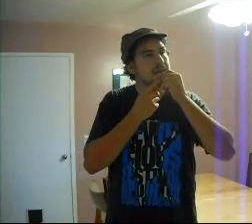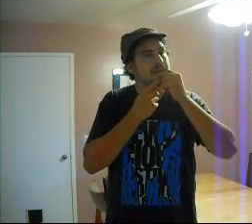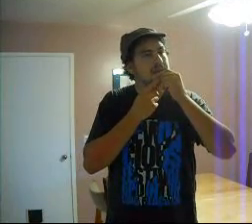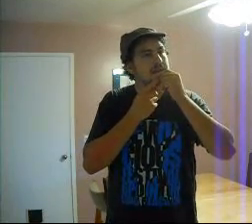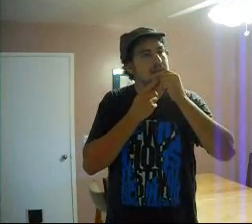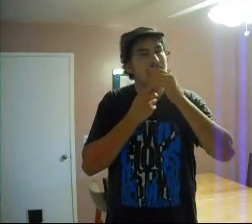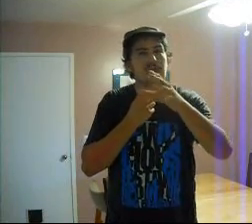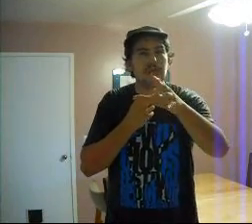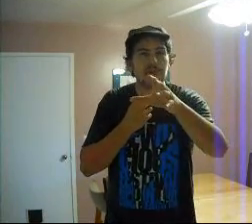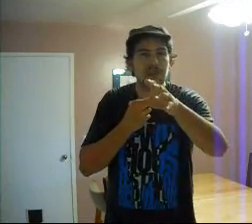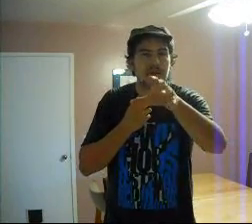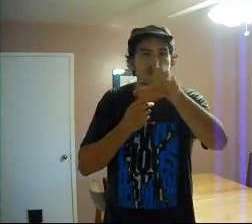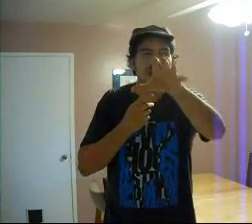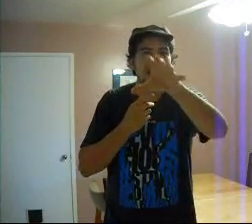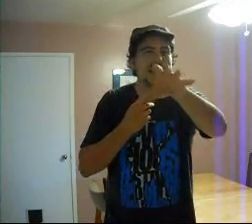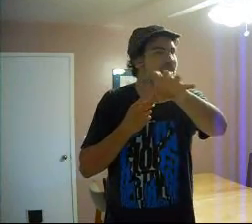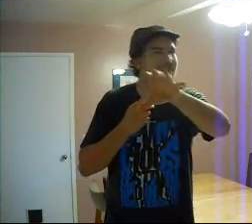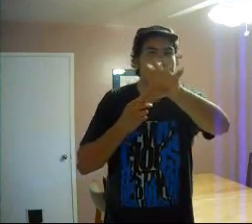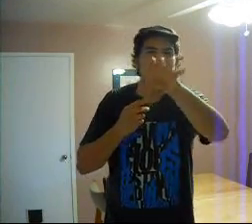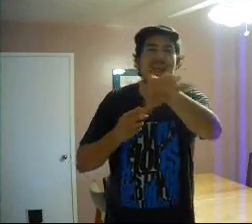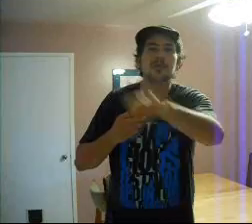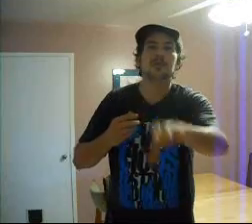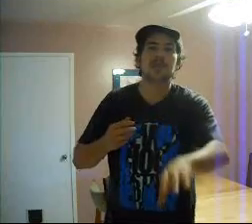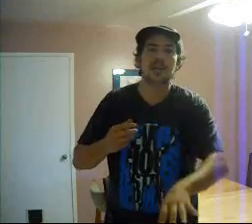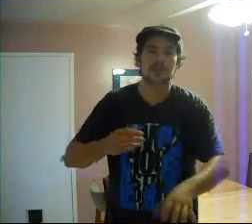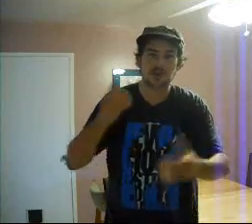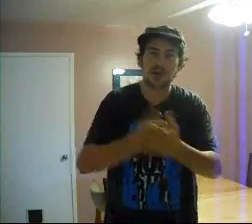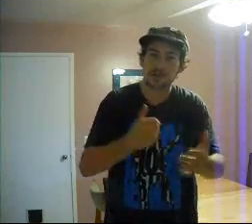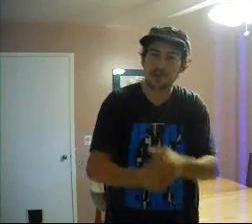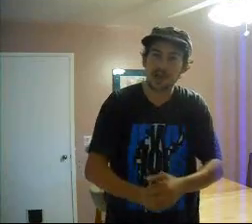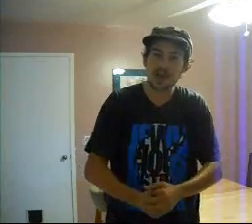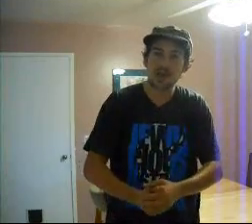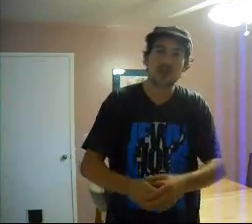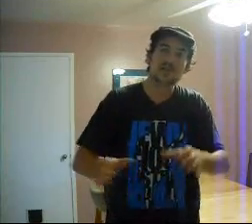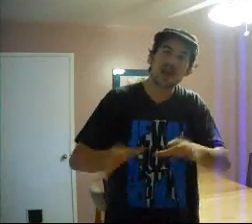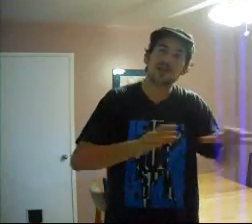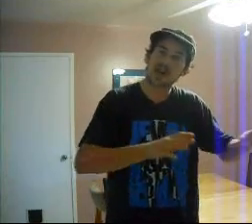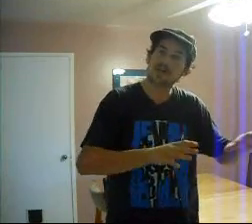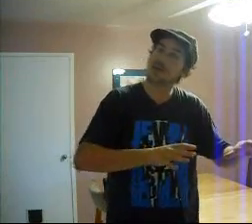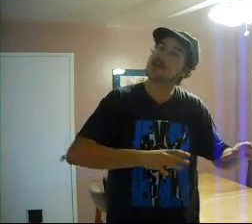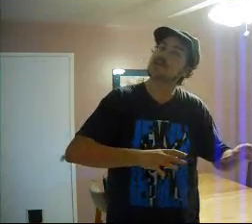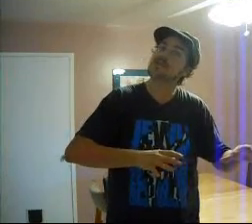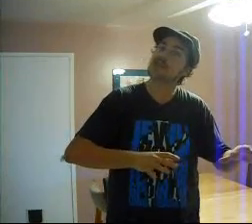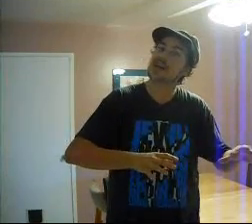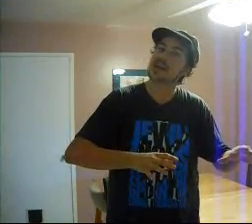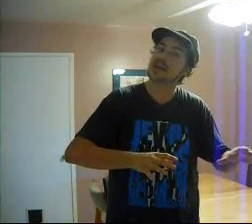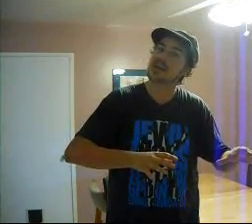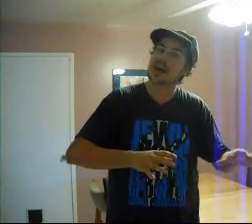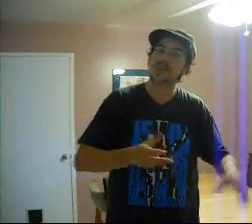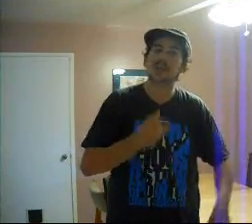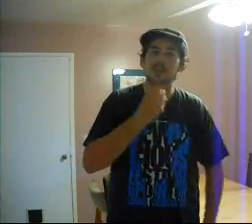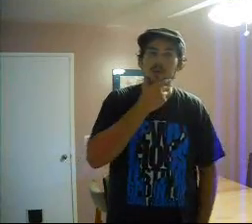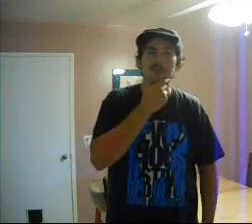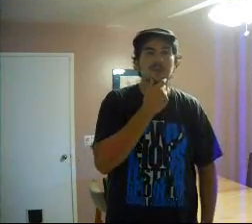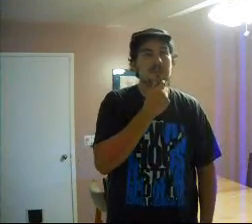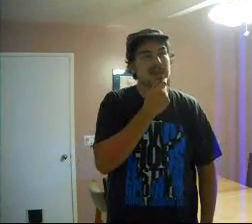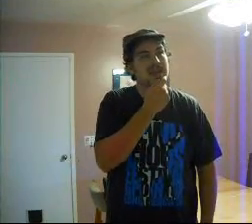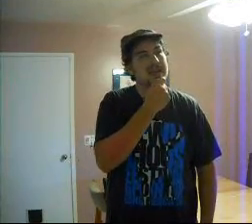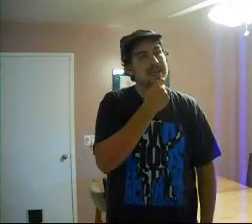eight... Like eight-year-old kids are taught to say. That's kind of what I still say. I think I'm going from my like,